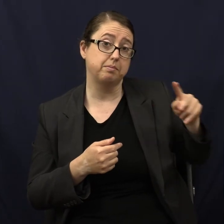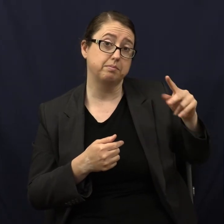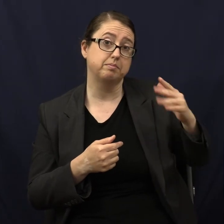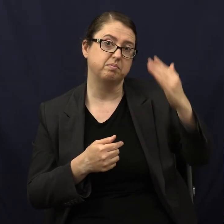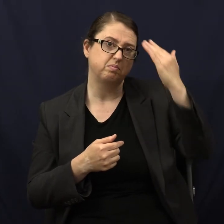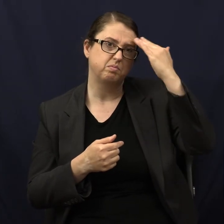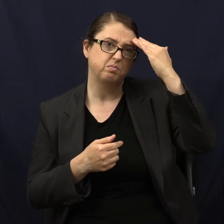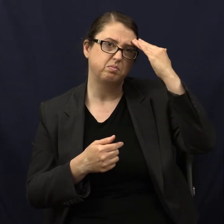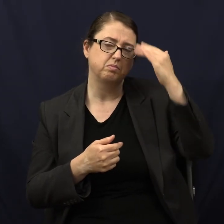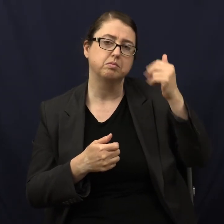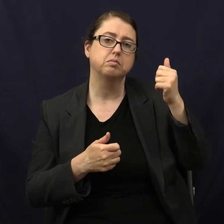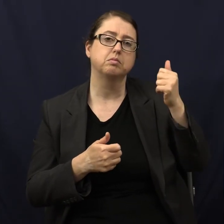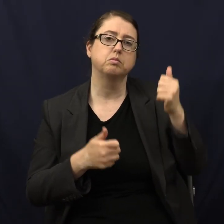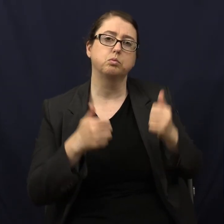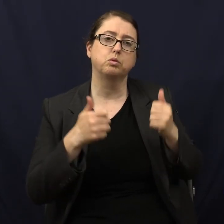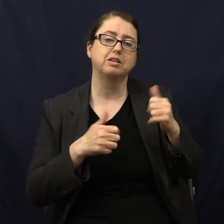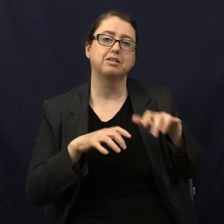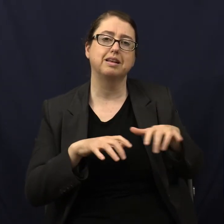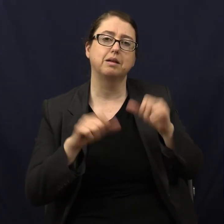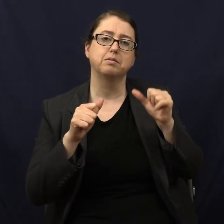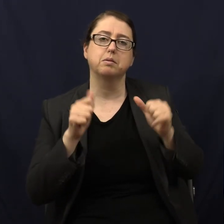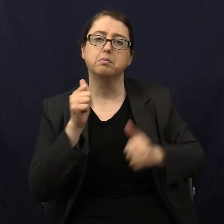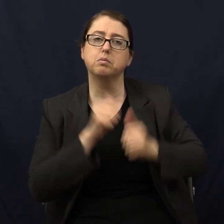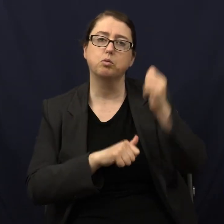parts of your body take up the most memory?